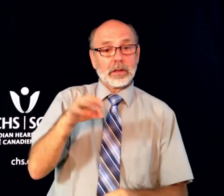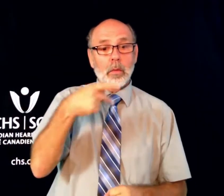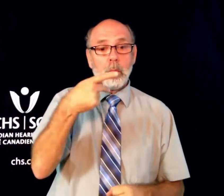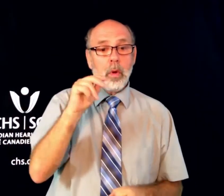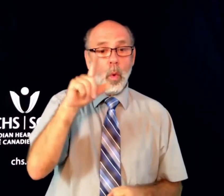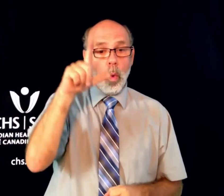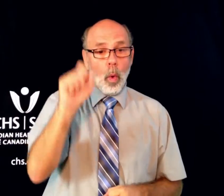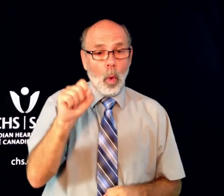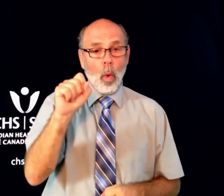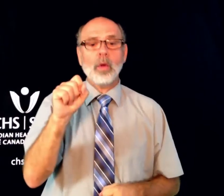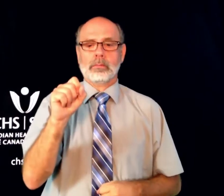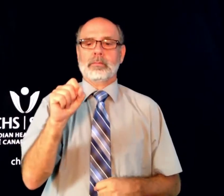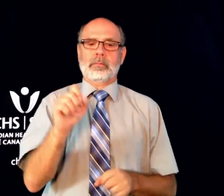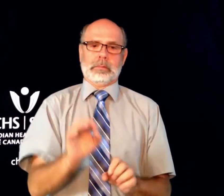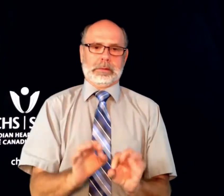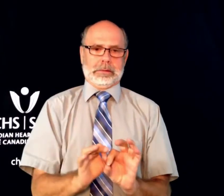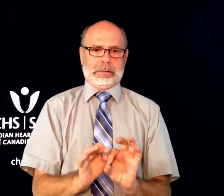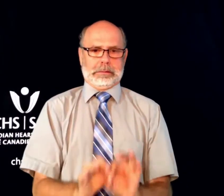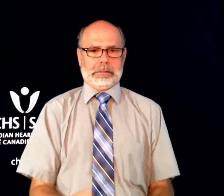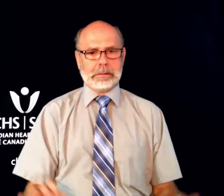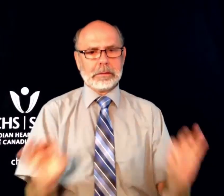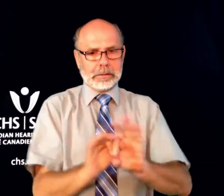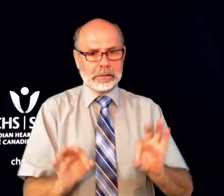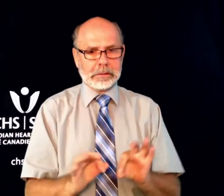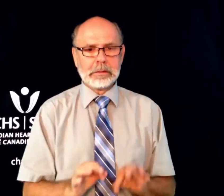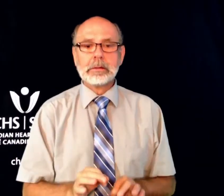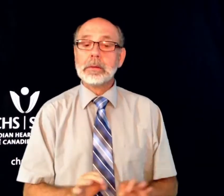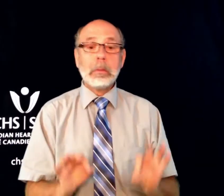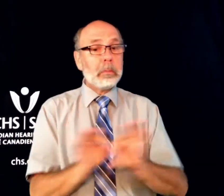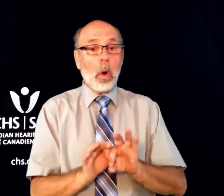campaigns, and at the voting polls.